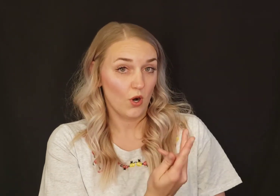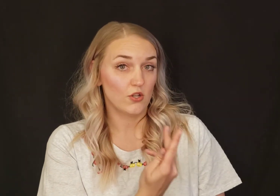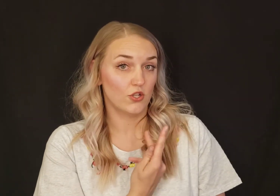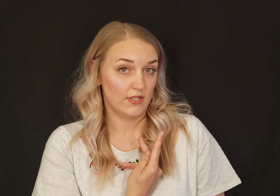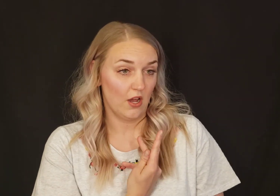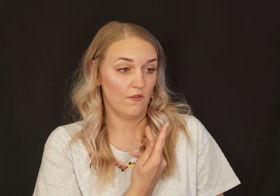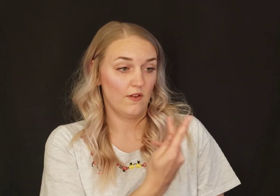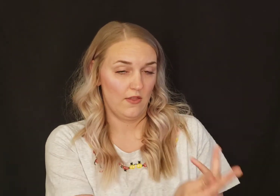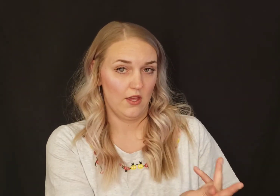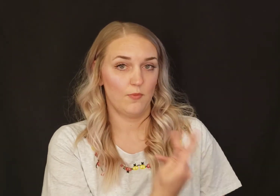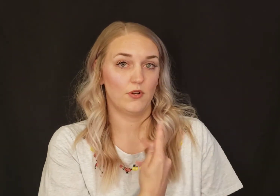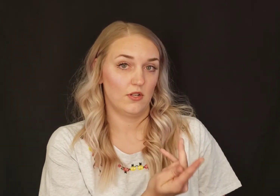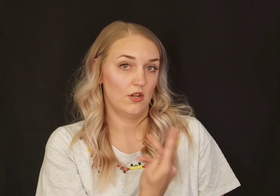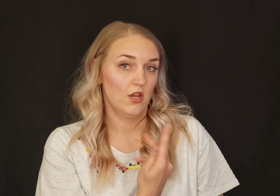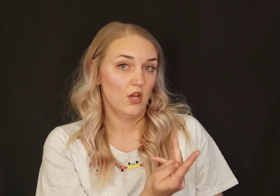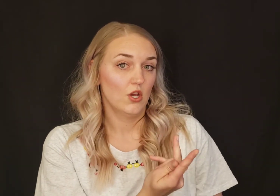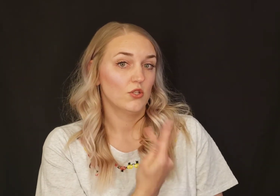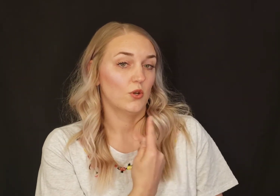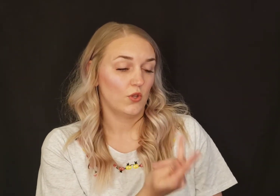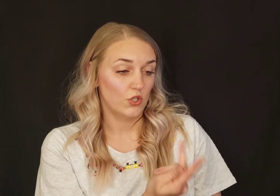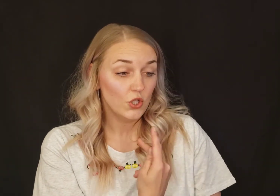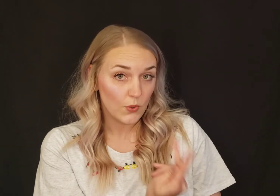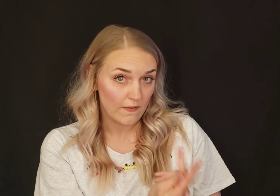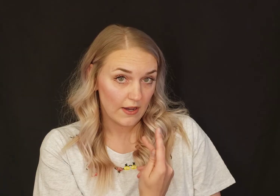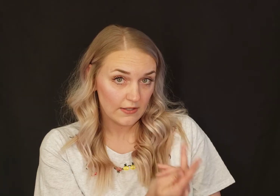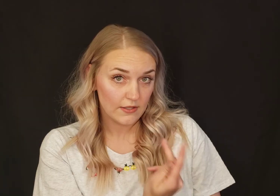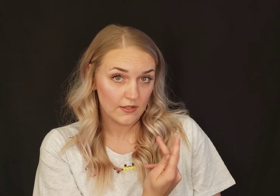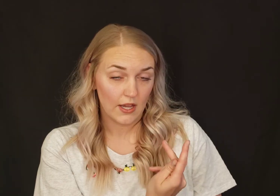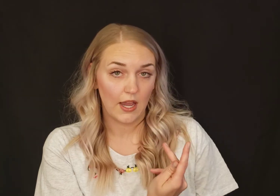yourself and the other person. So the two of us. Okay.